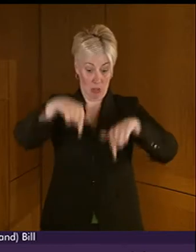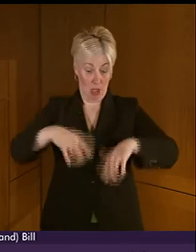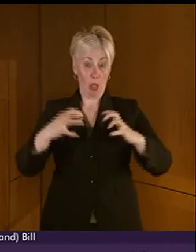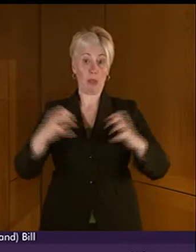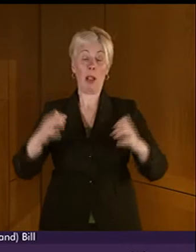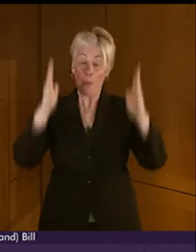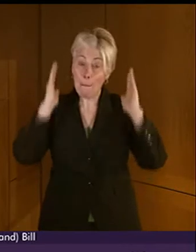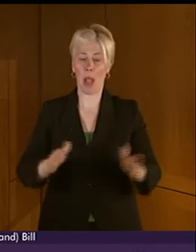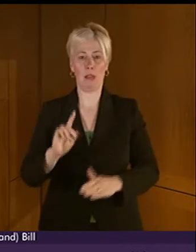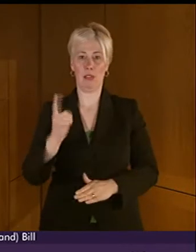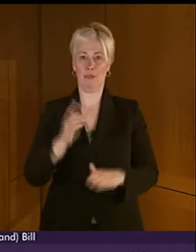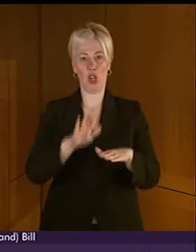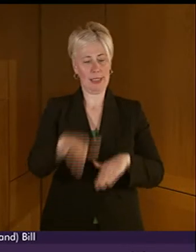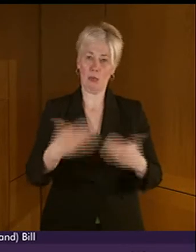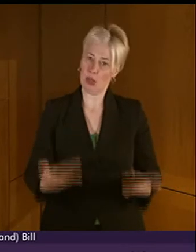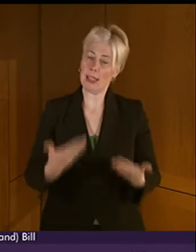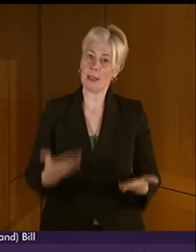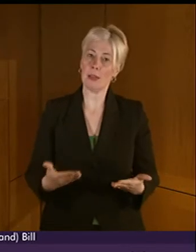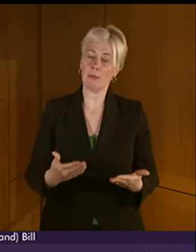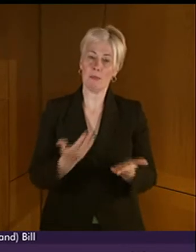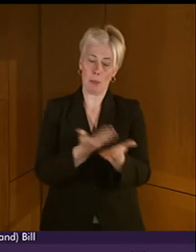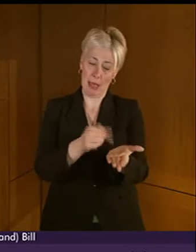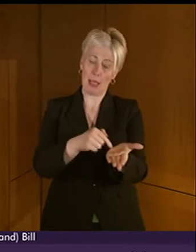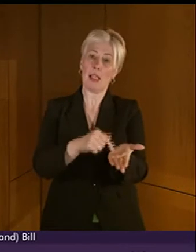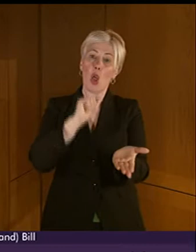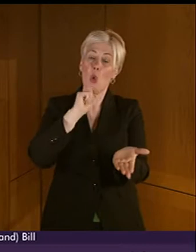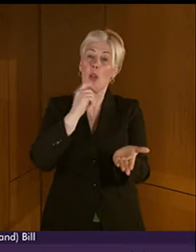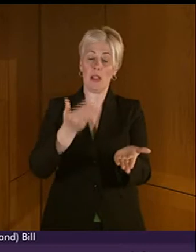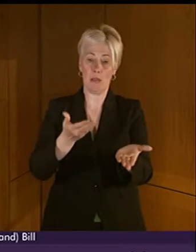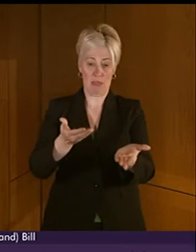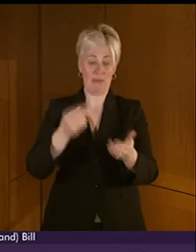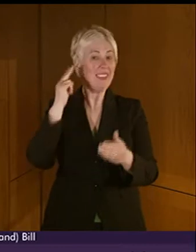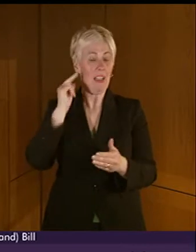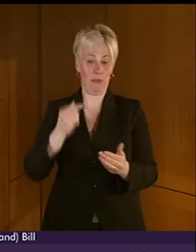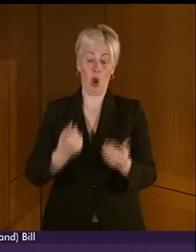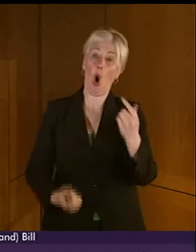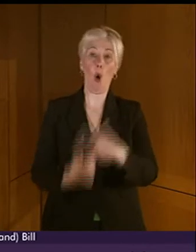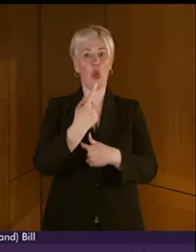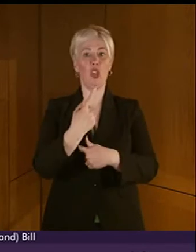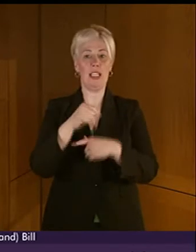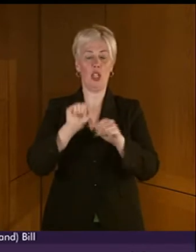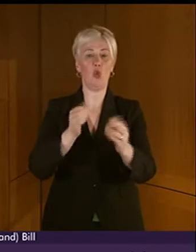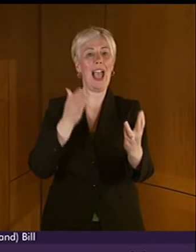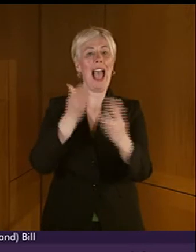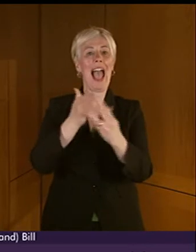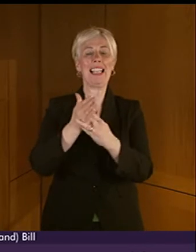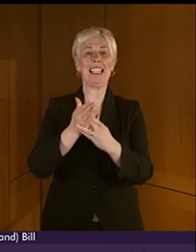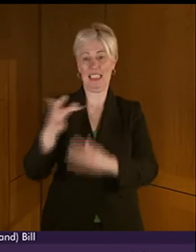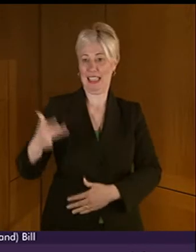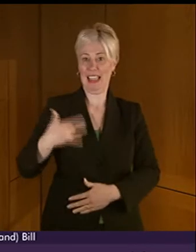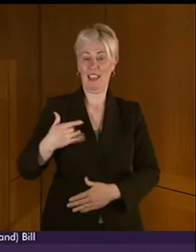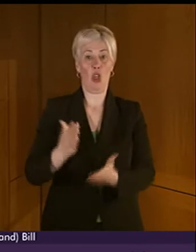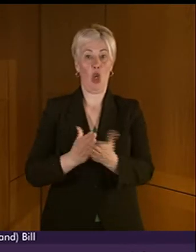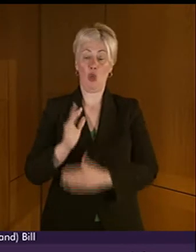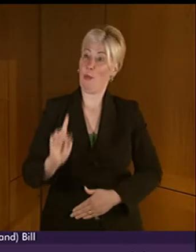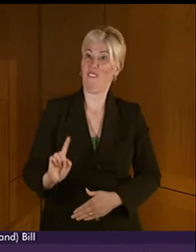As we heard in evidence, this bill will give deaf people the opportunity to access life through their own language. There could be no stronger point to